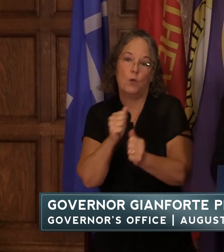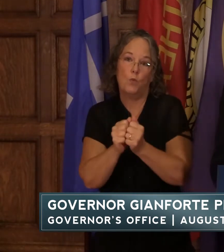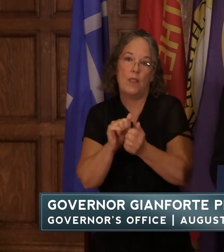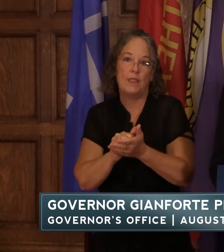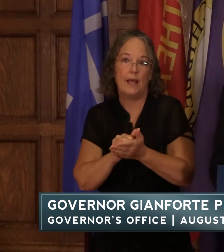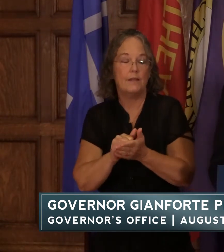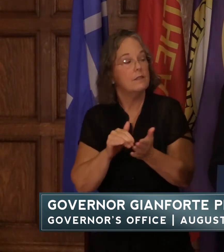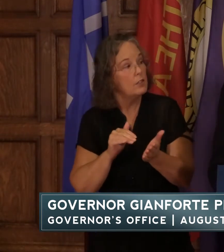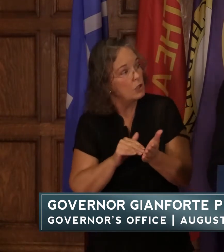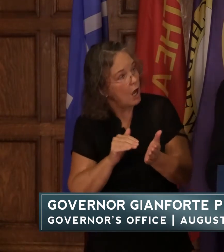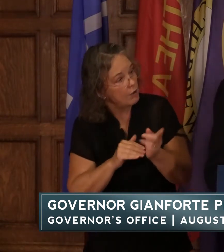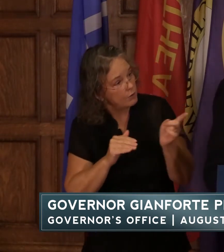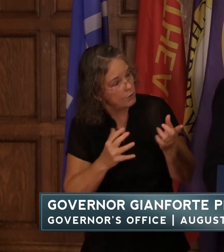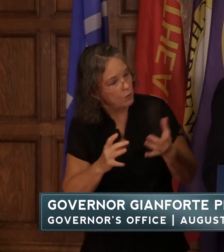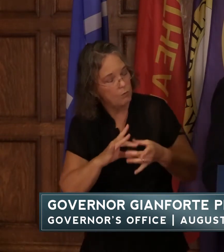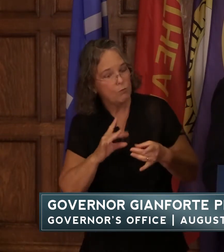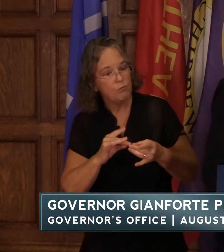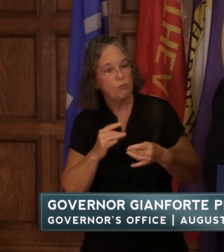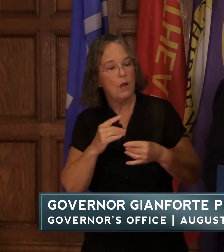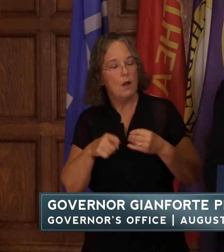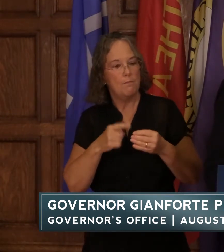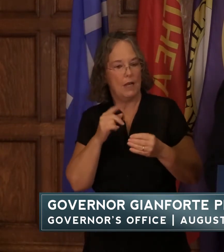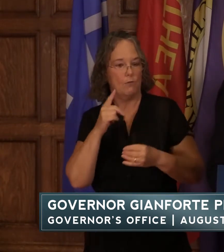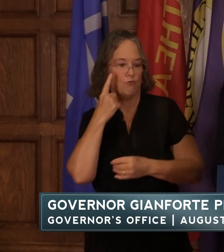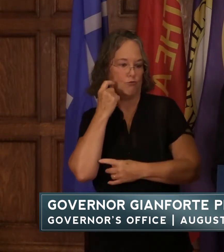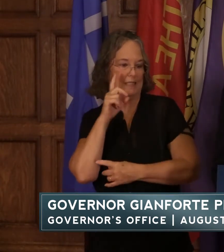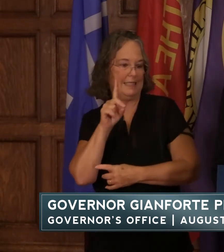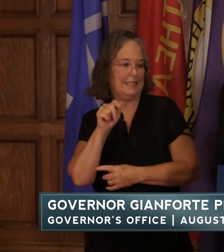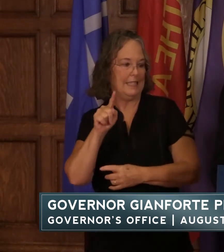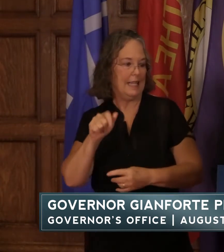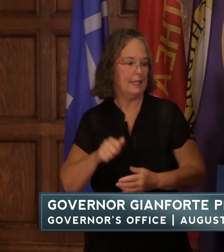you like to say a few words about the recent data here in our state